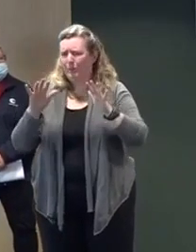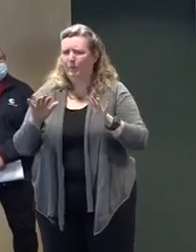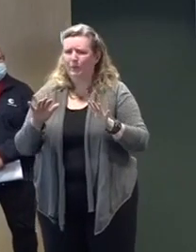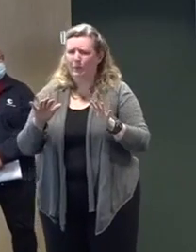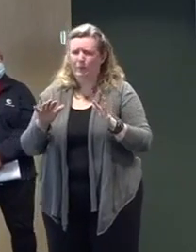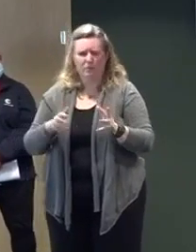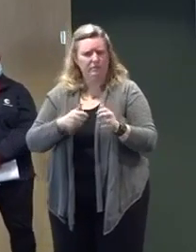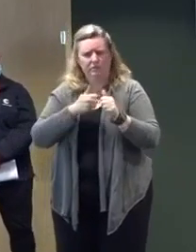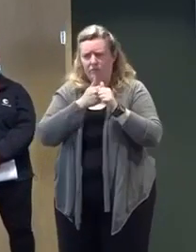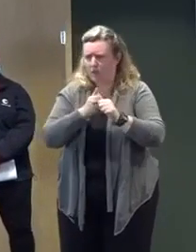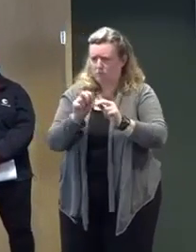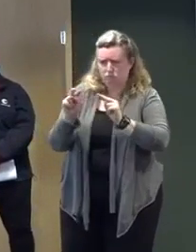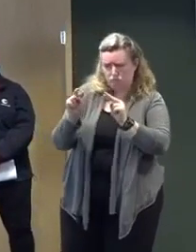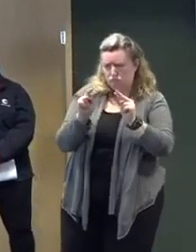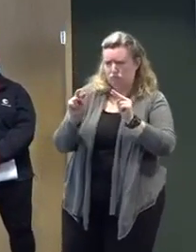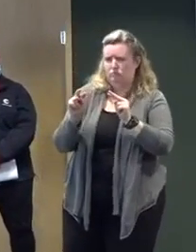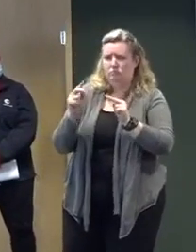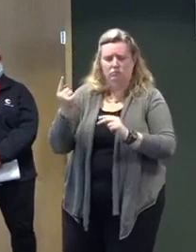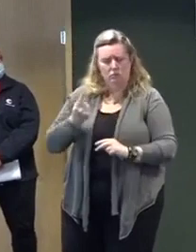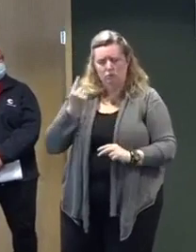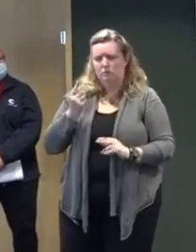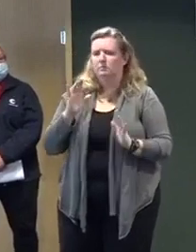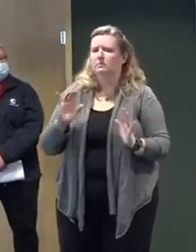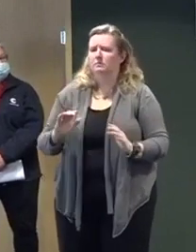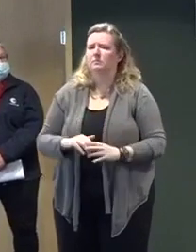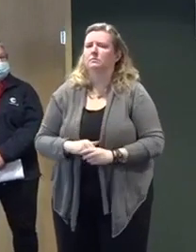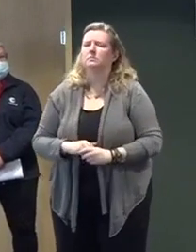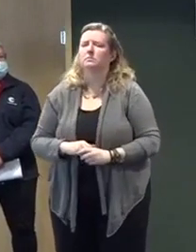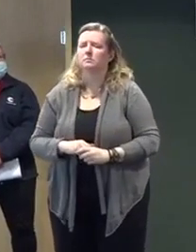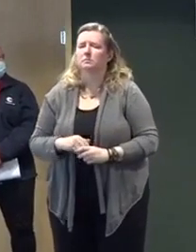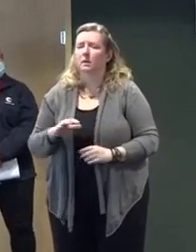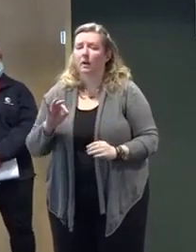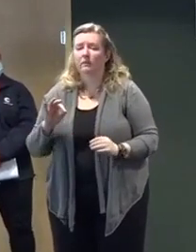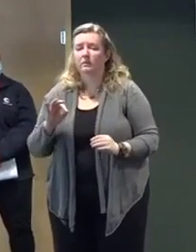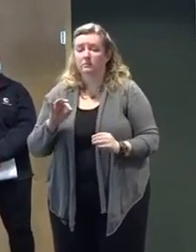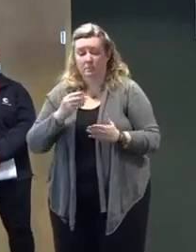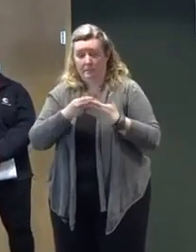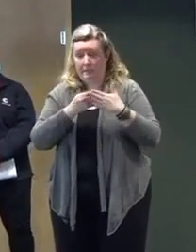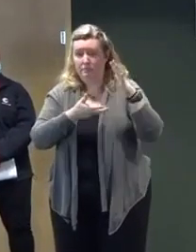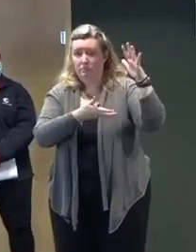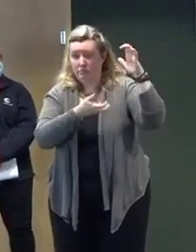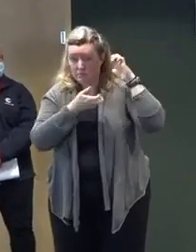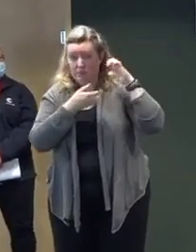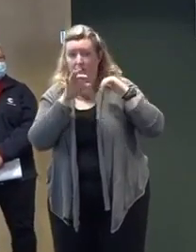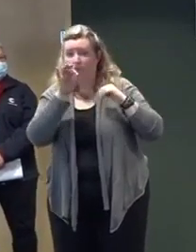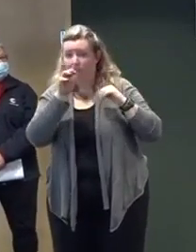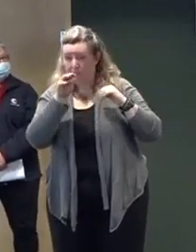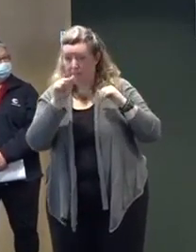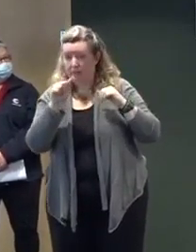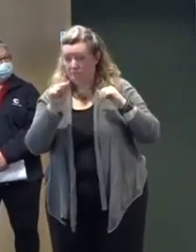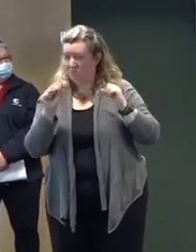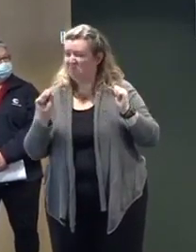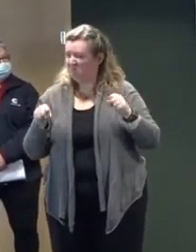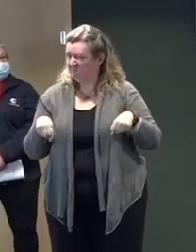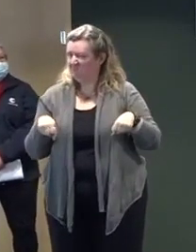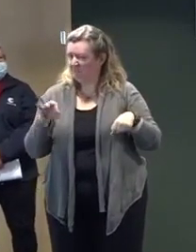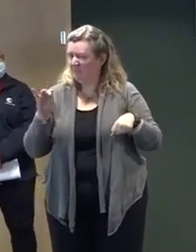if reimbursements from FEMA become available. We do have troopers embedded in all 21 counties